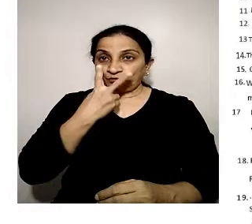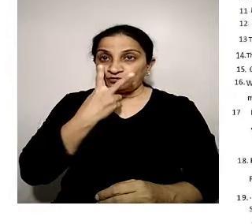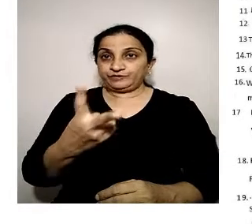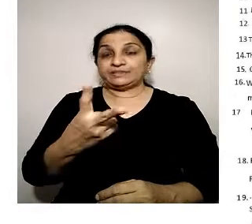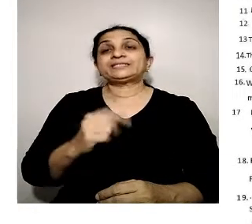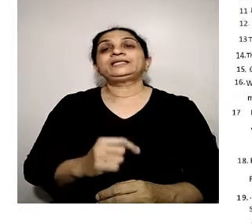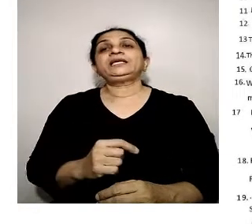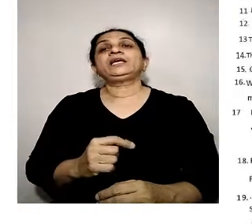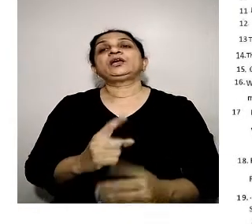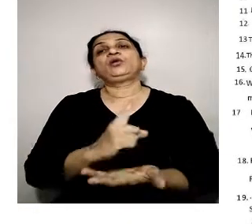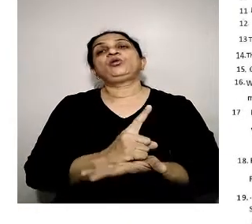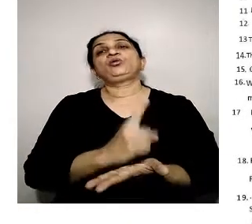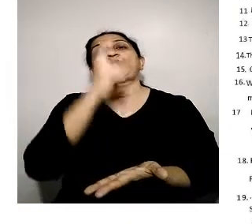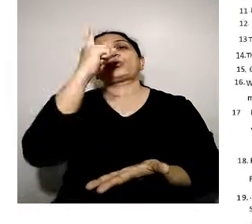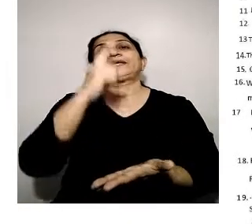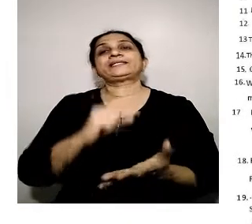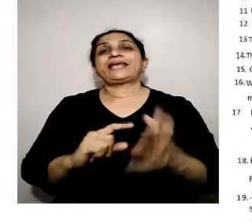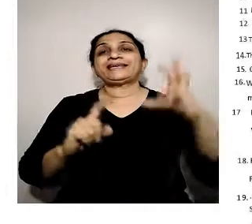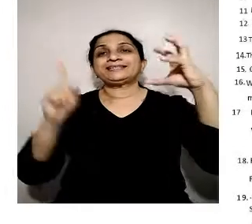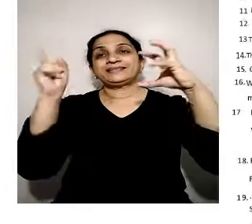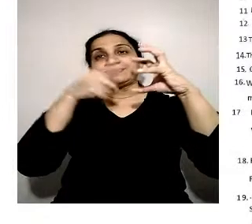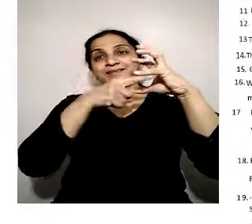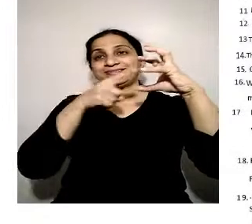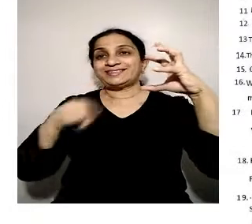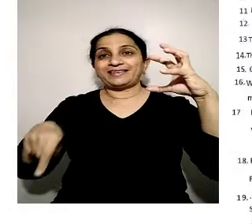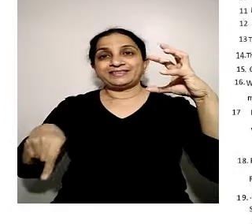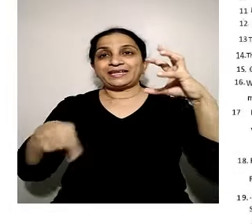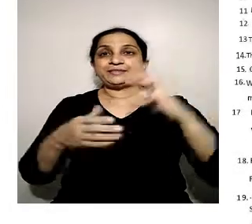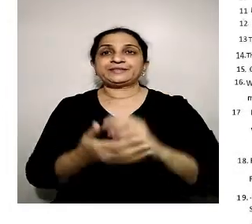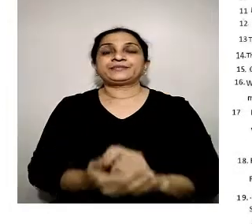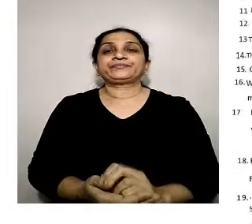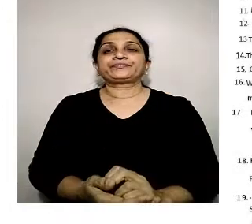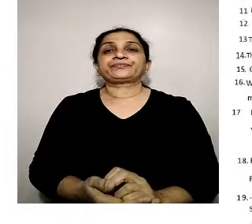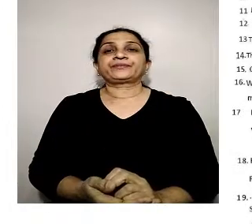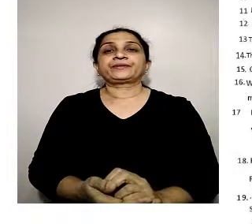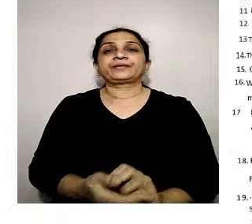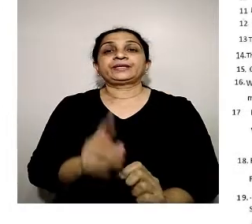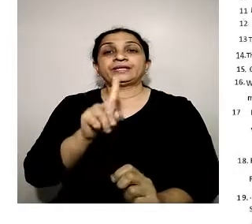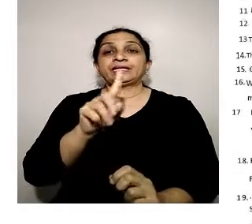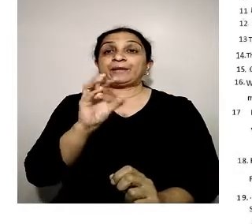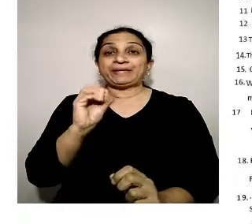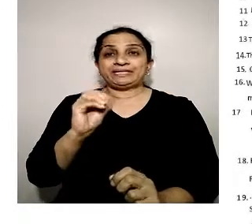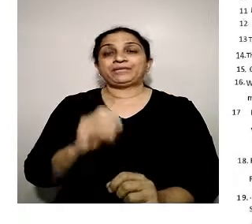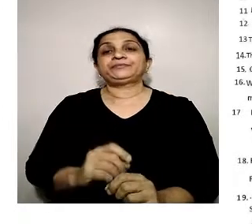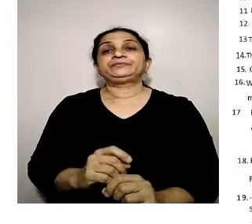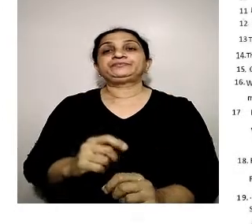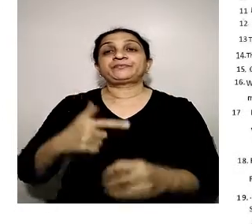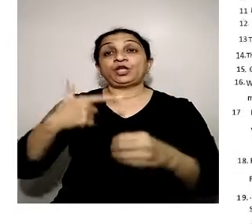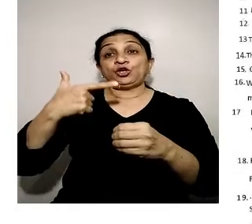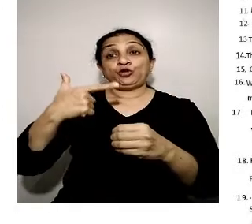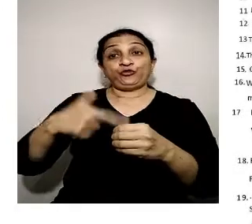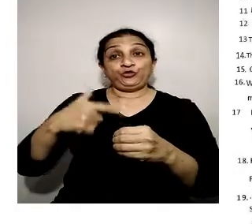Now look at 24B rockets and satellites. Question 10.